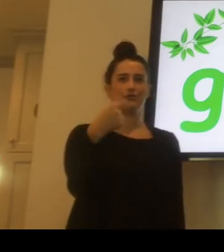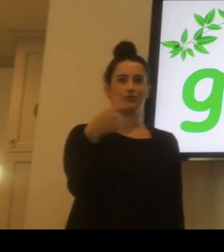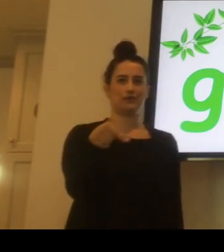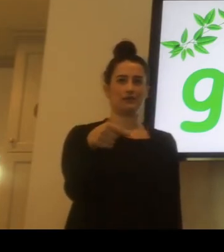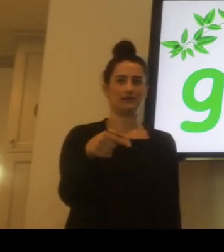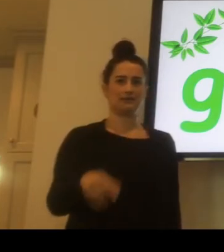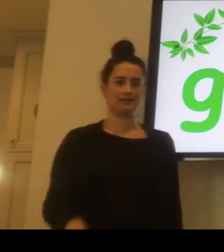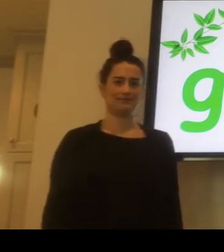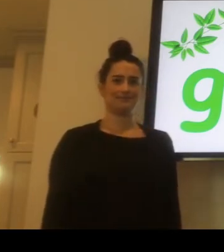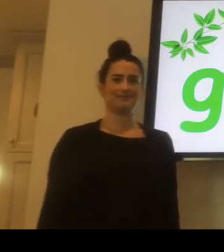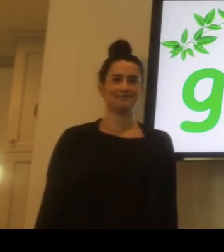the word, green.